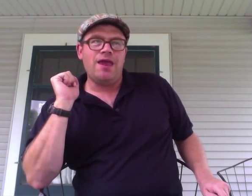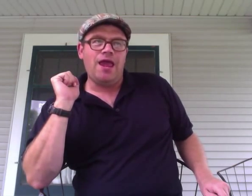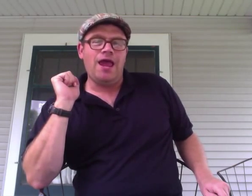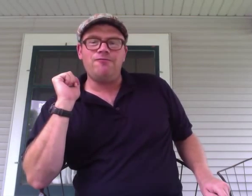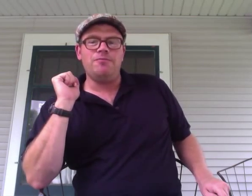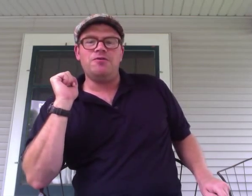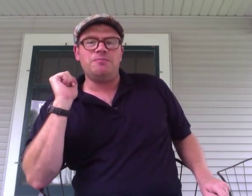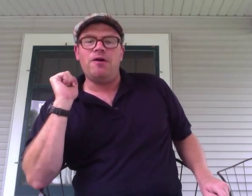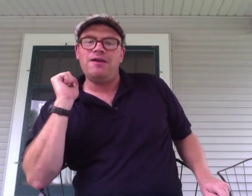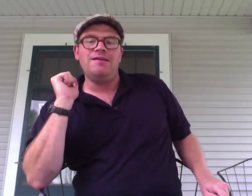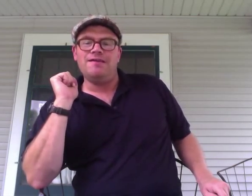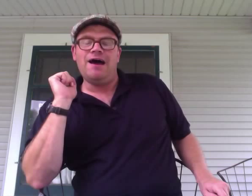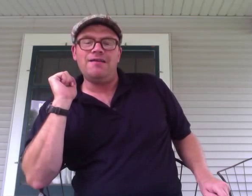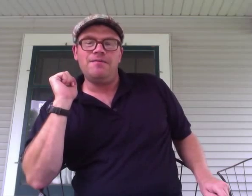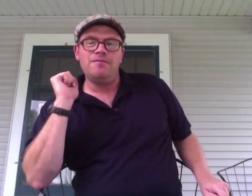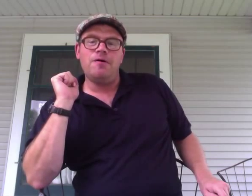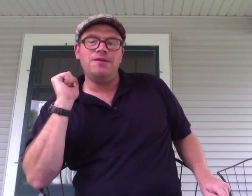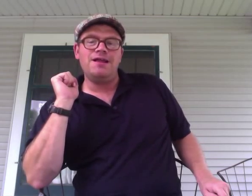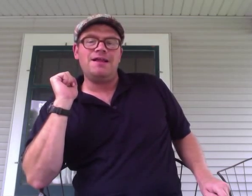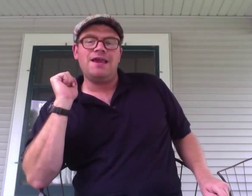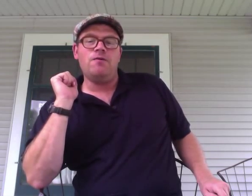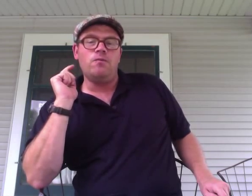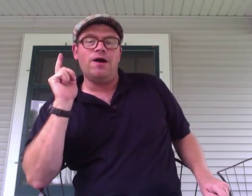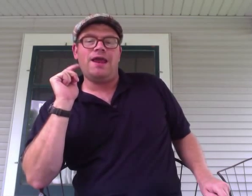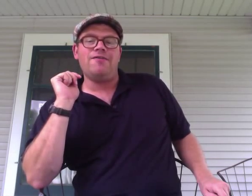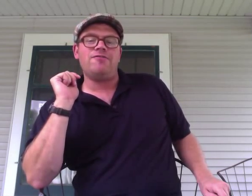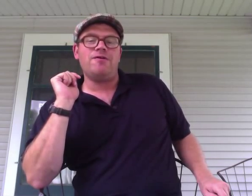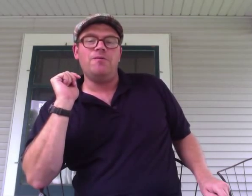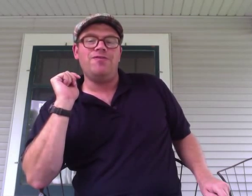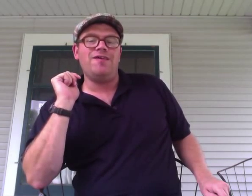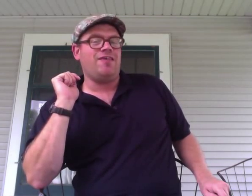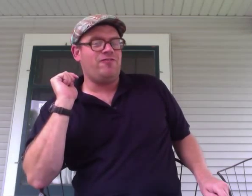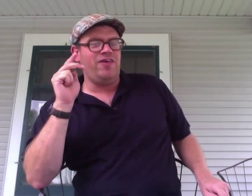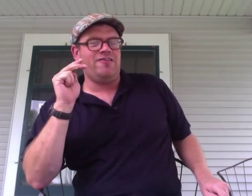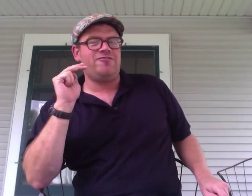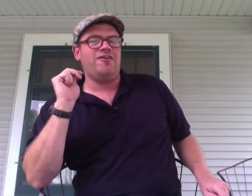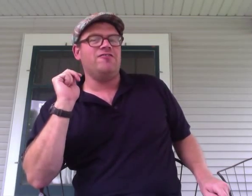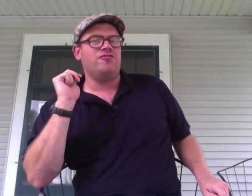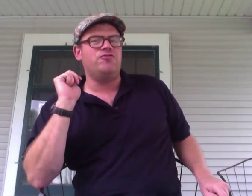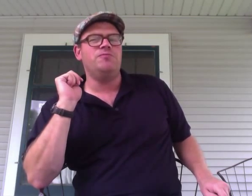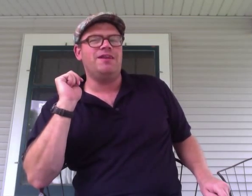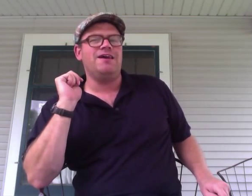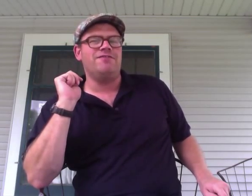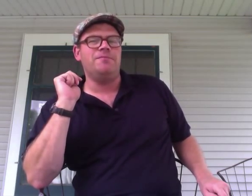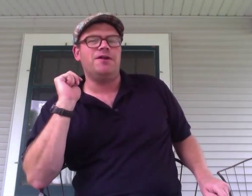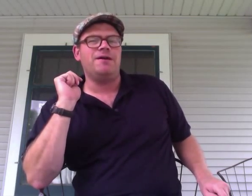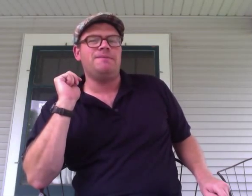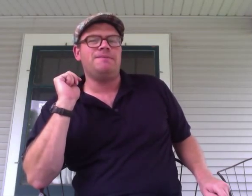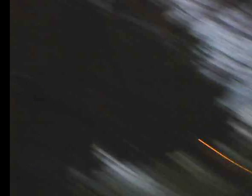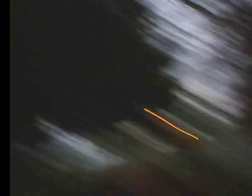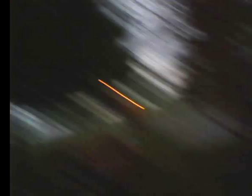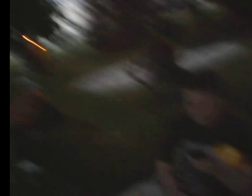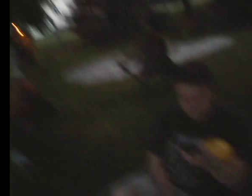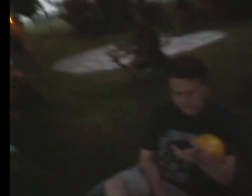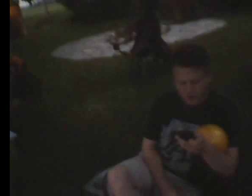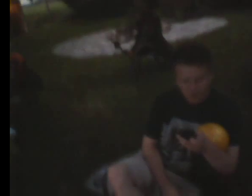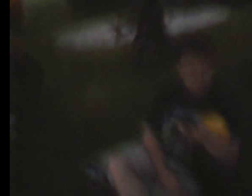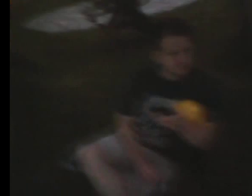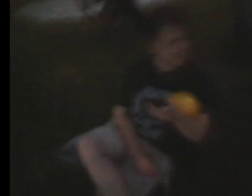And for the most part, he did not. But we did get one answer, and we think that this is the true meaning of Labor Day. Well, they can announce this,